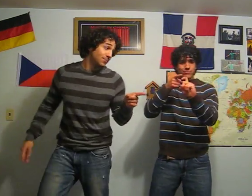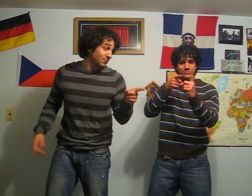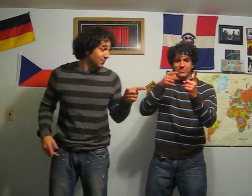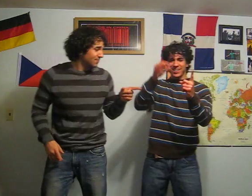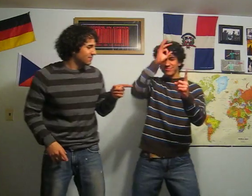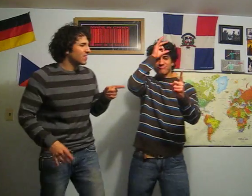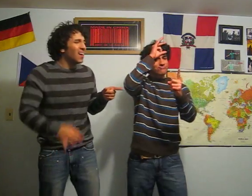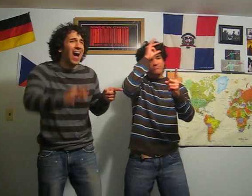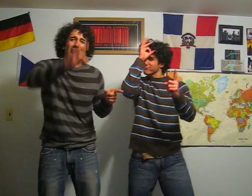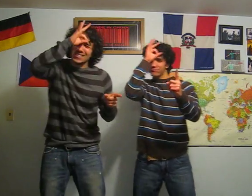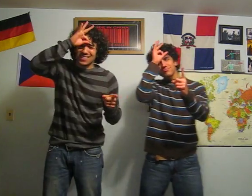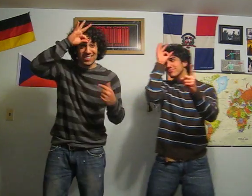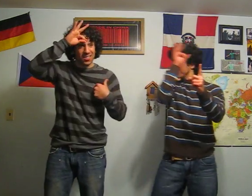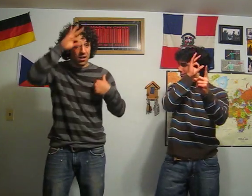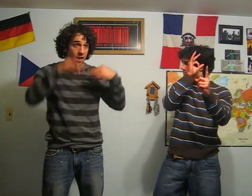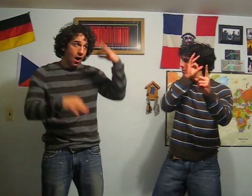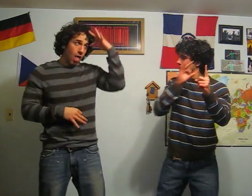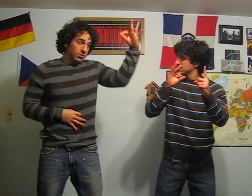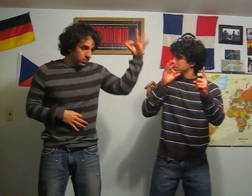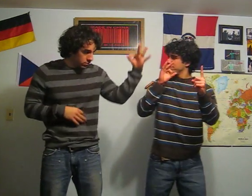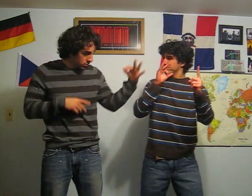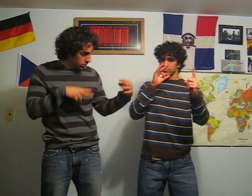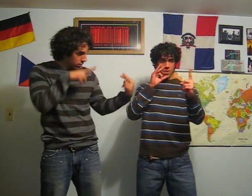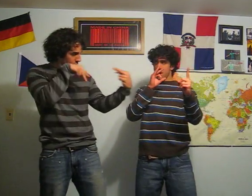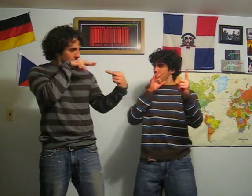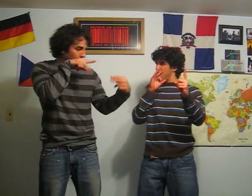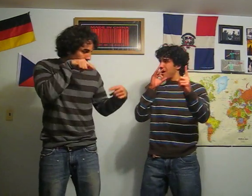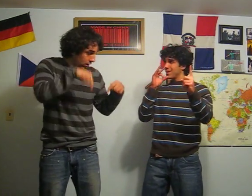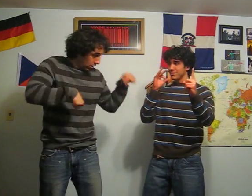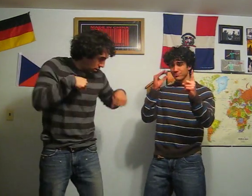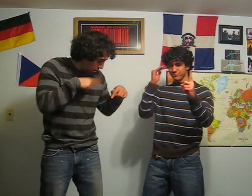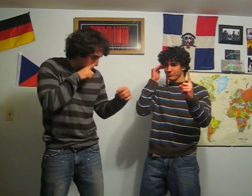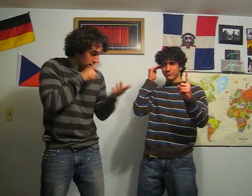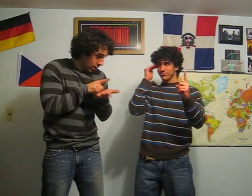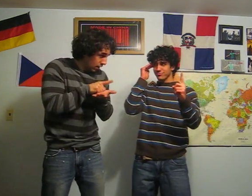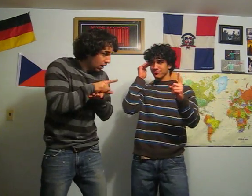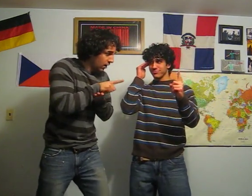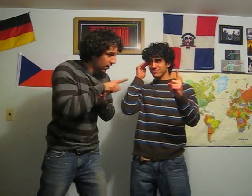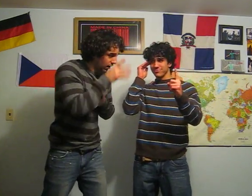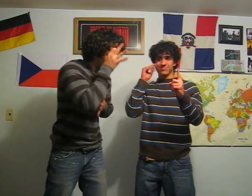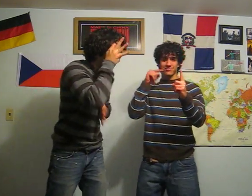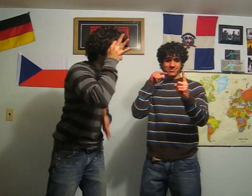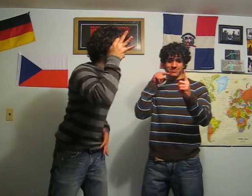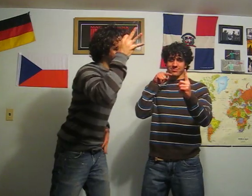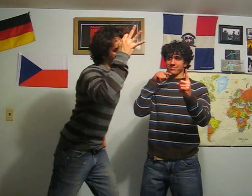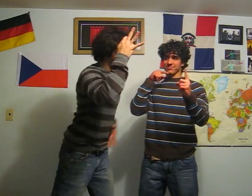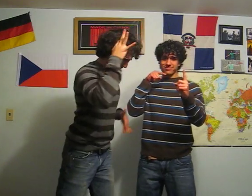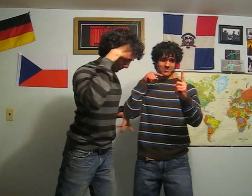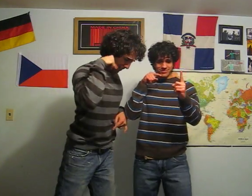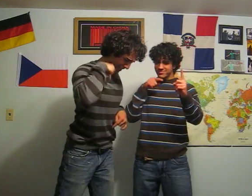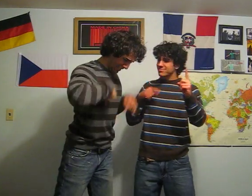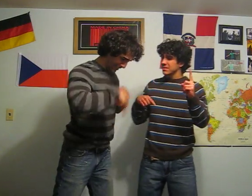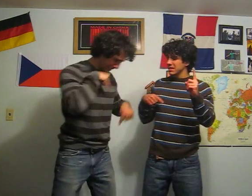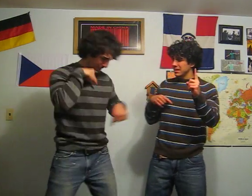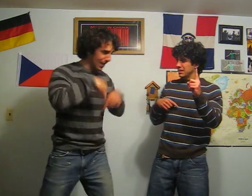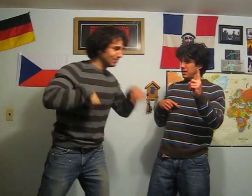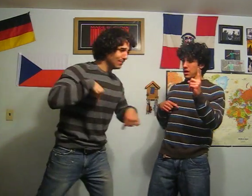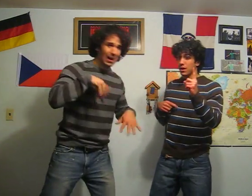who I am But you don't, you've got me on my